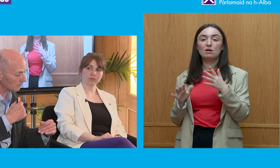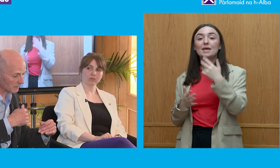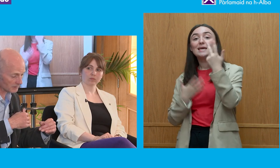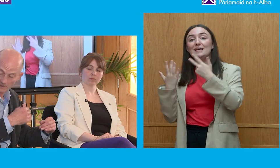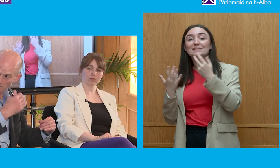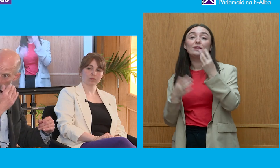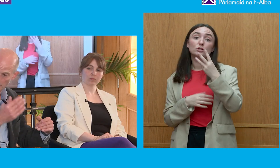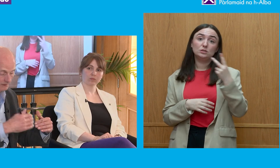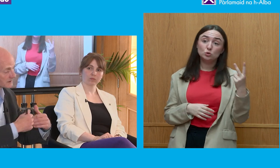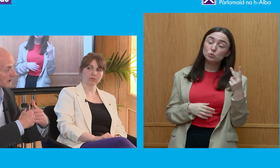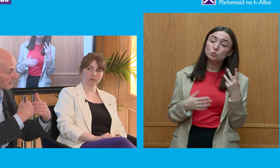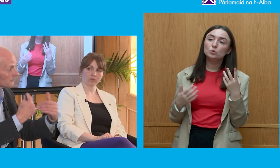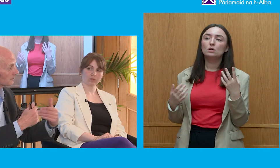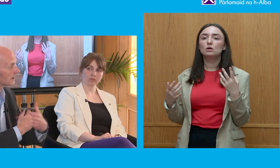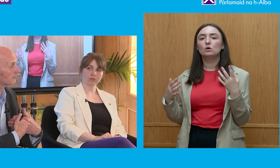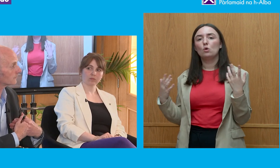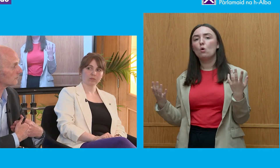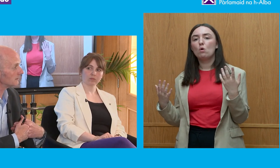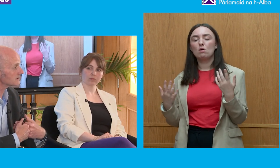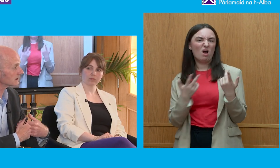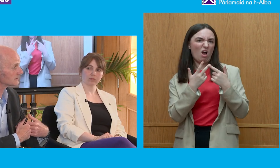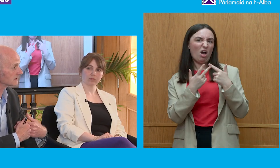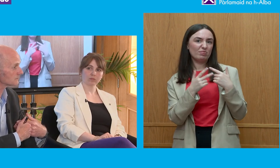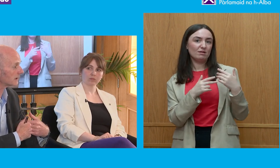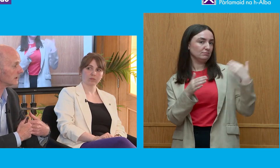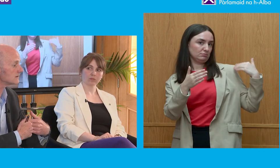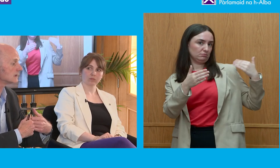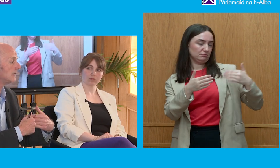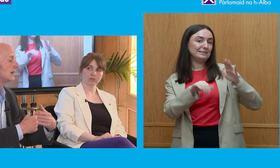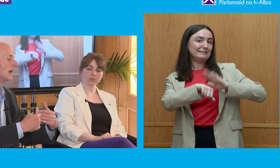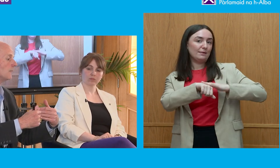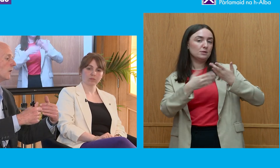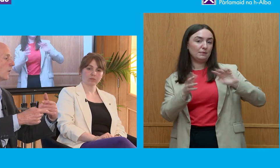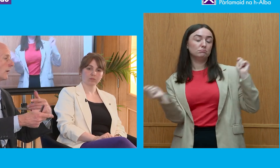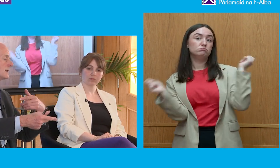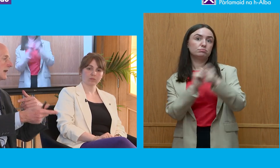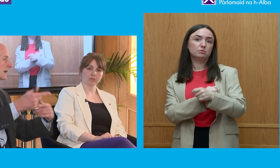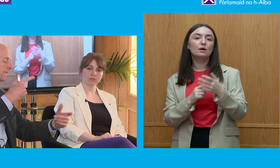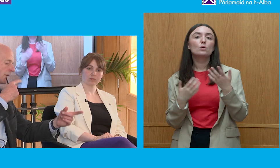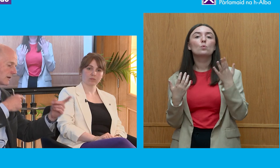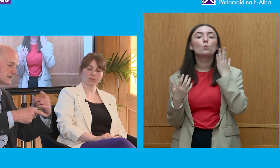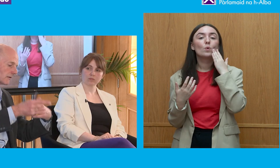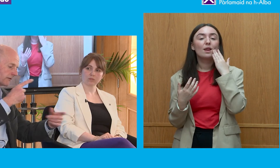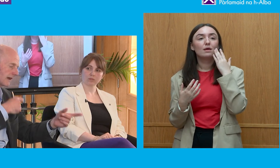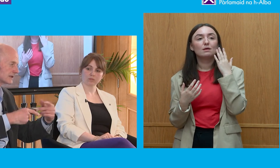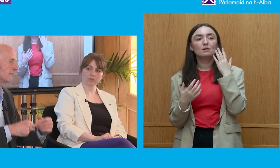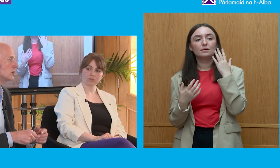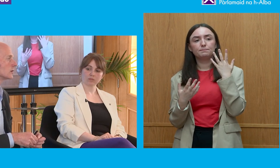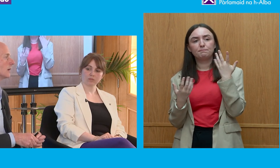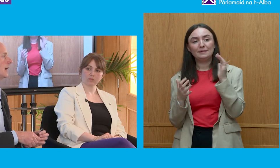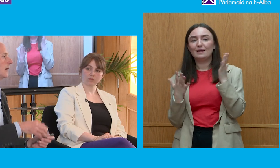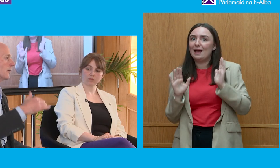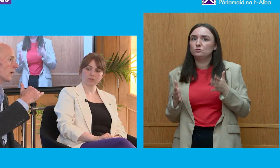maybe to you know some of the big reform moments the country experienced where we take a very self-effective